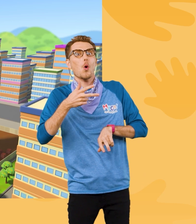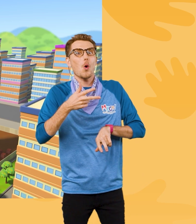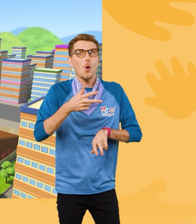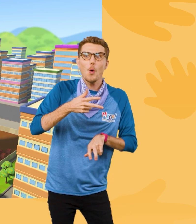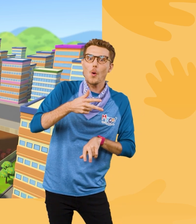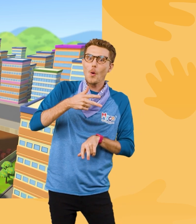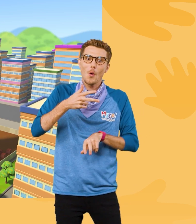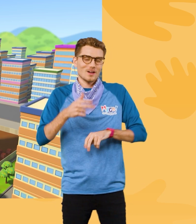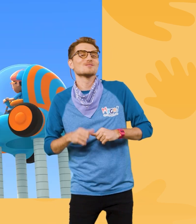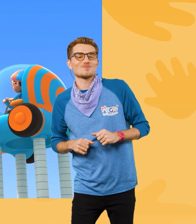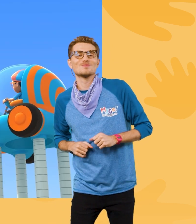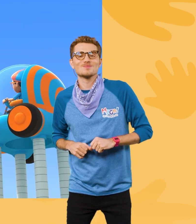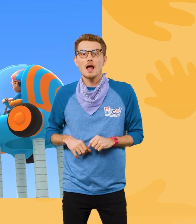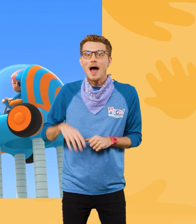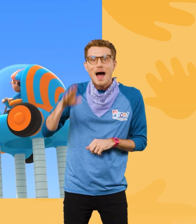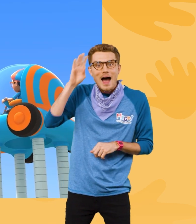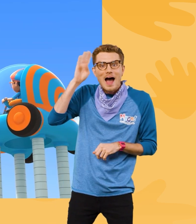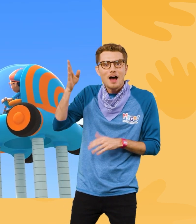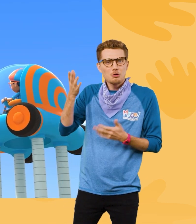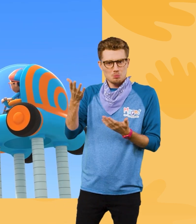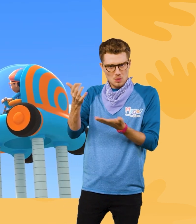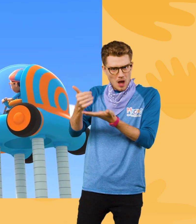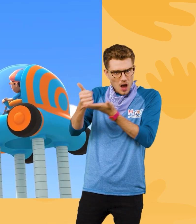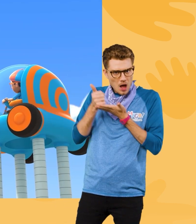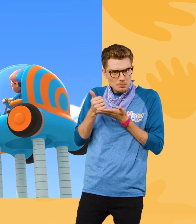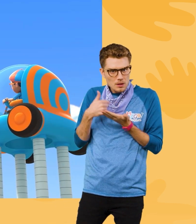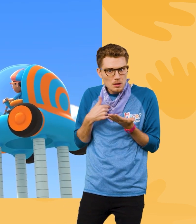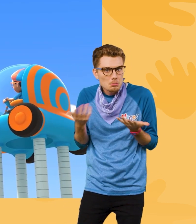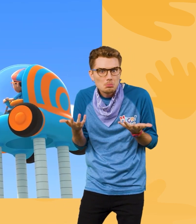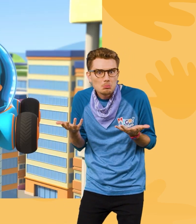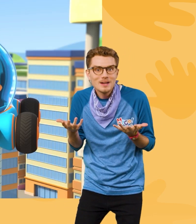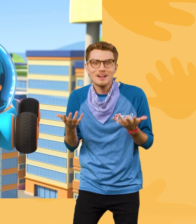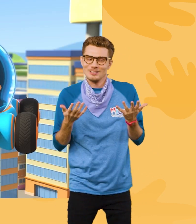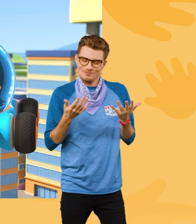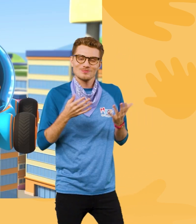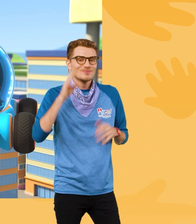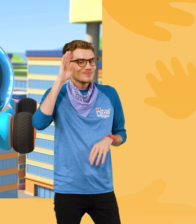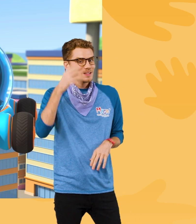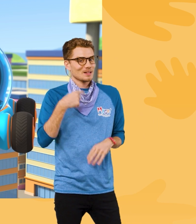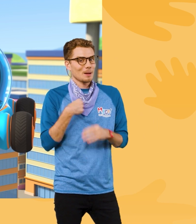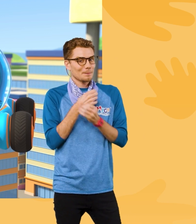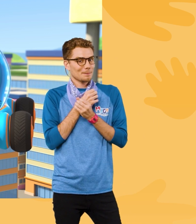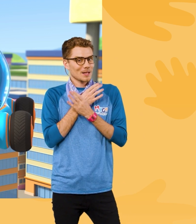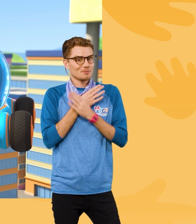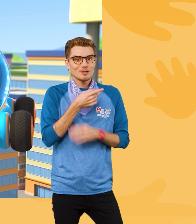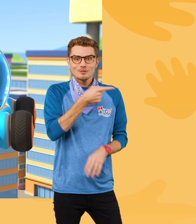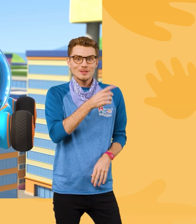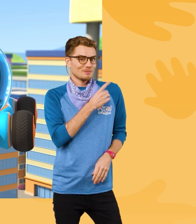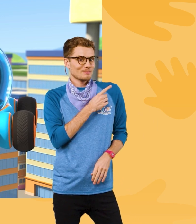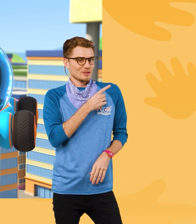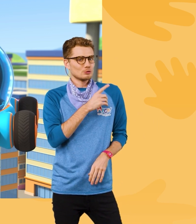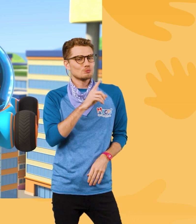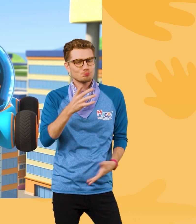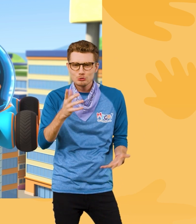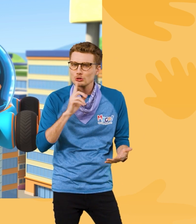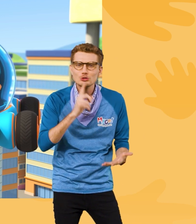Hi! Um, are you here to help me? Hey! It's me, Blippi! And this is Deebo!